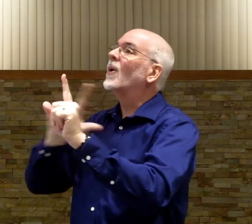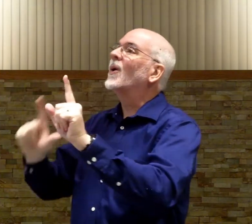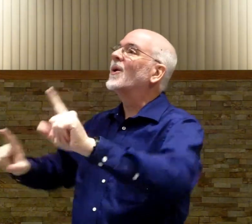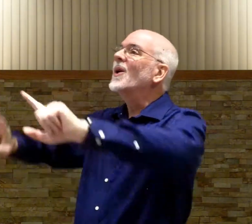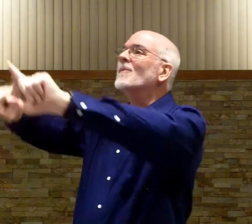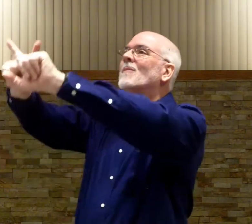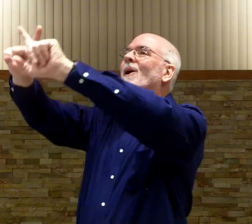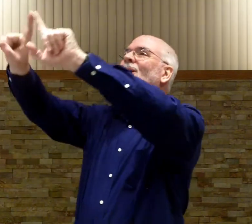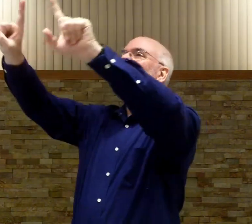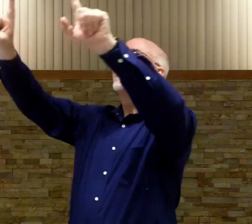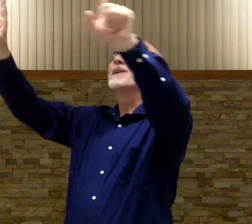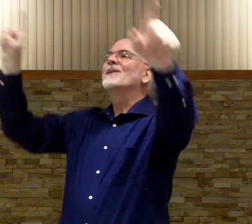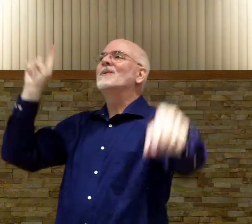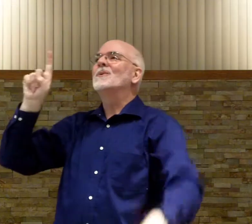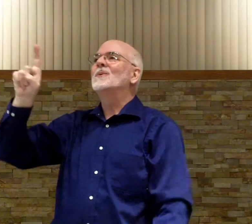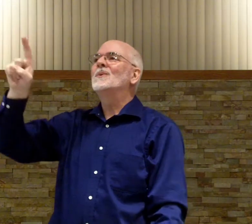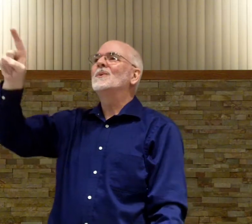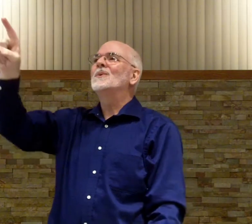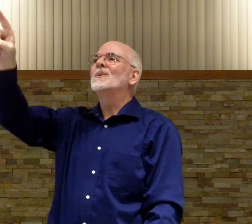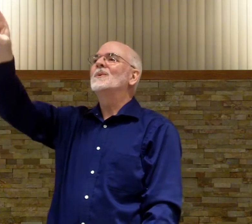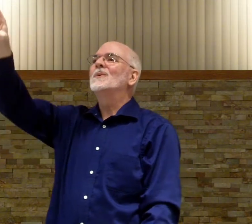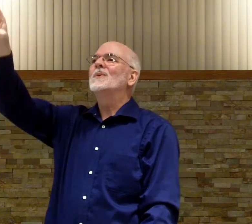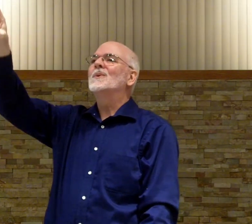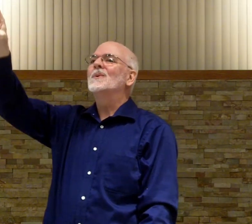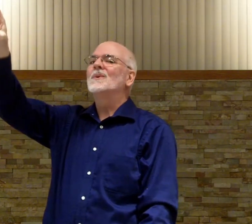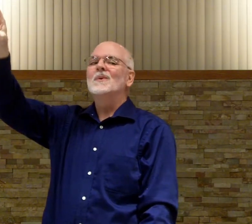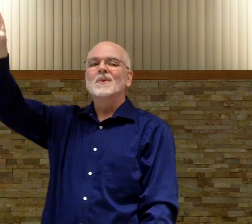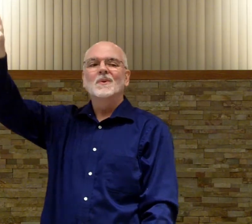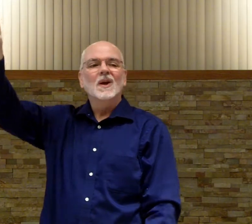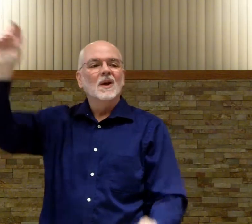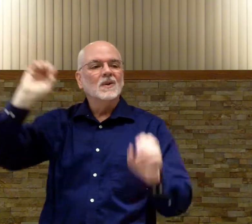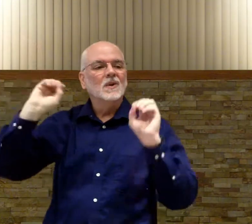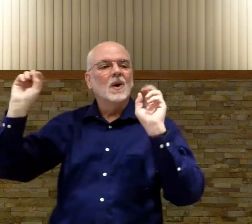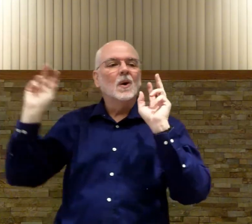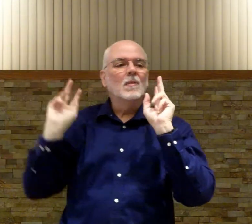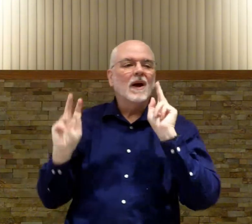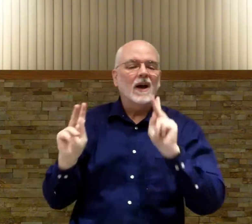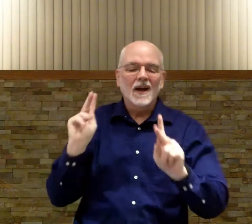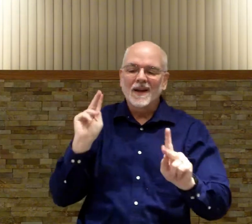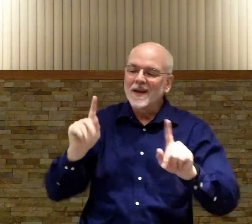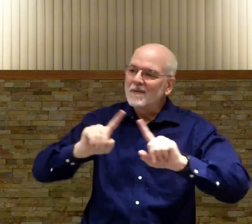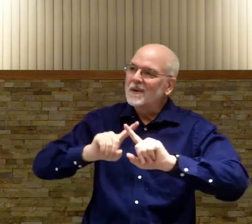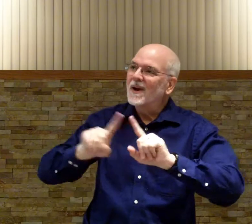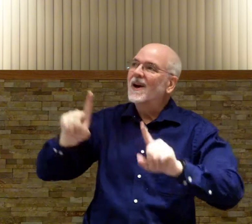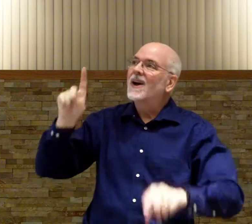but you nobody but